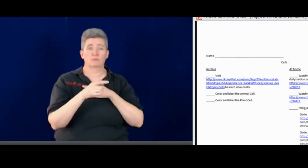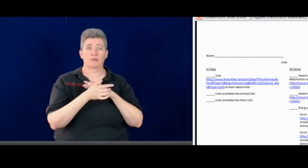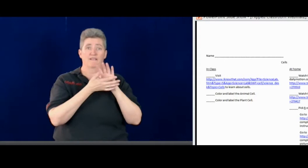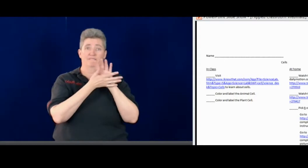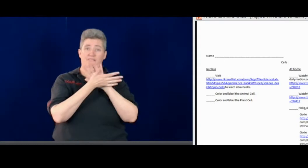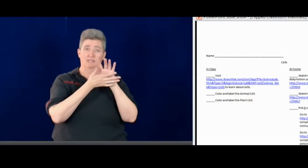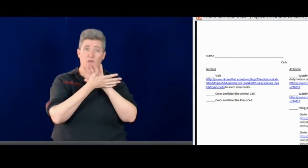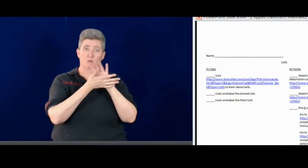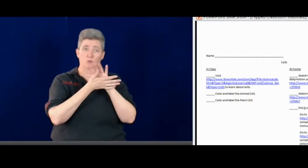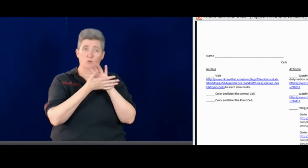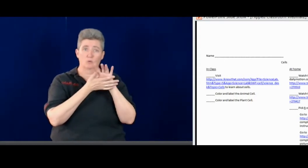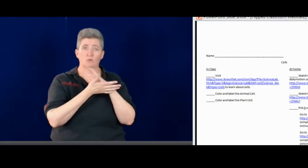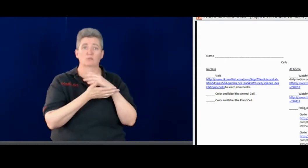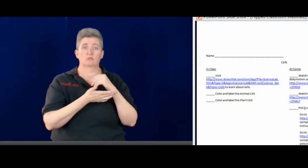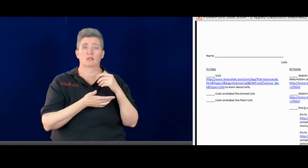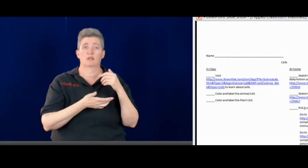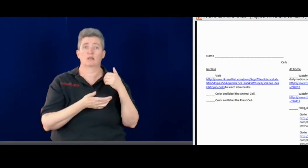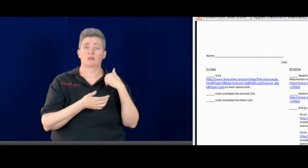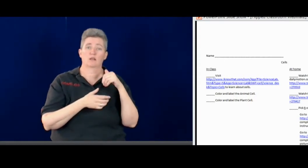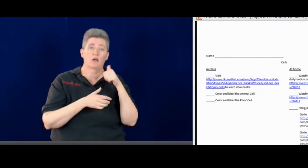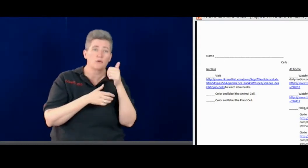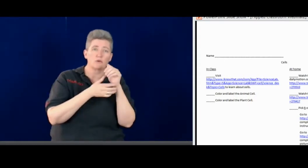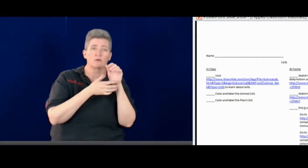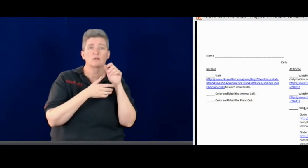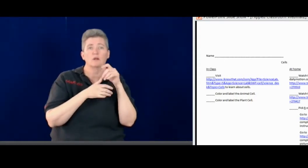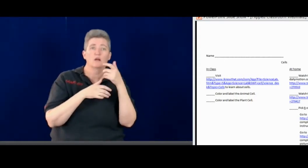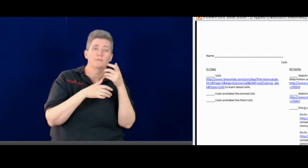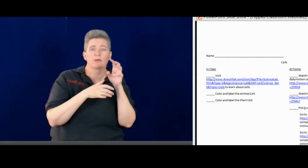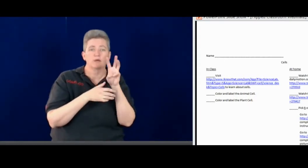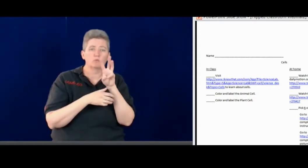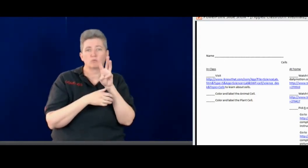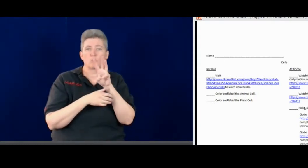And I also have links to my videos on here.